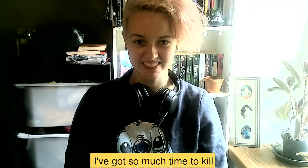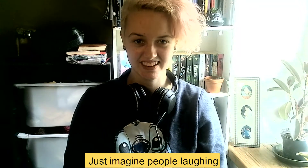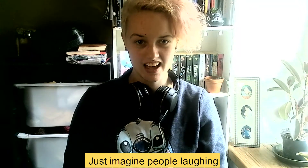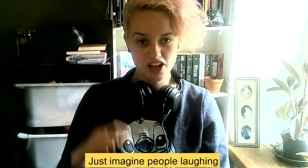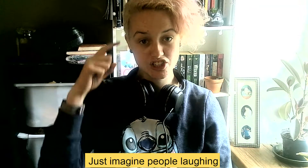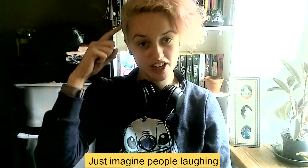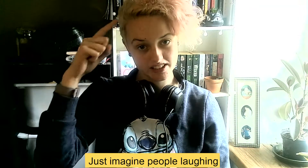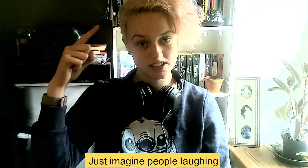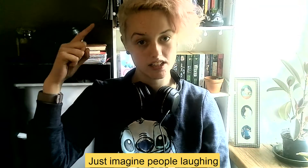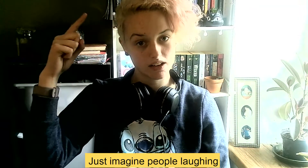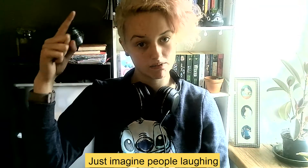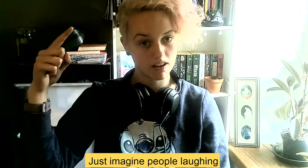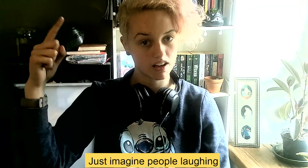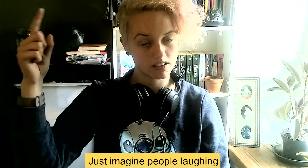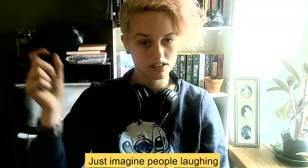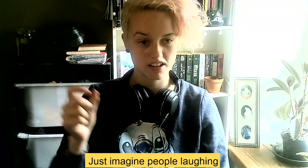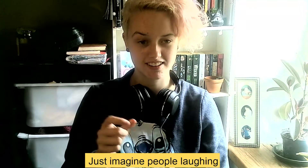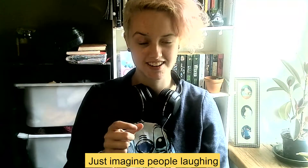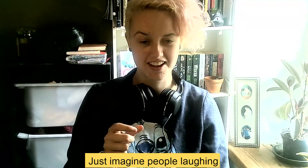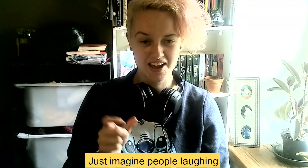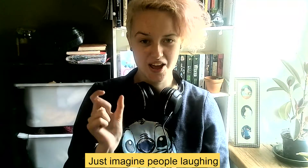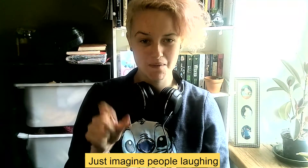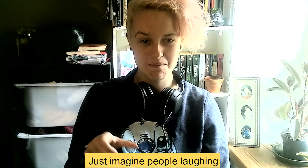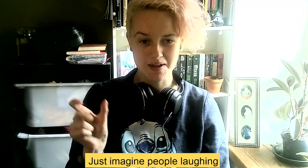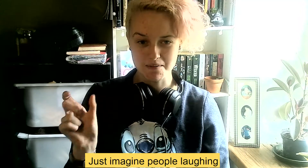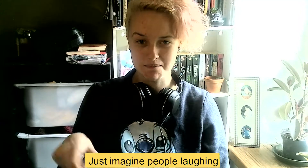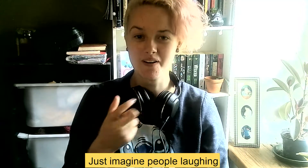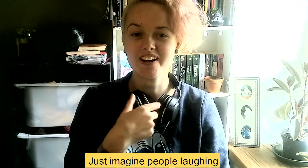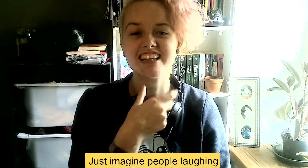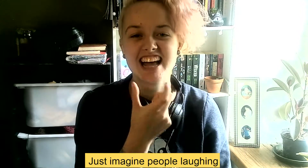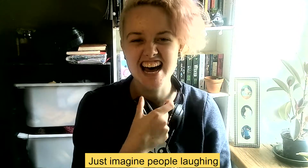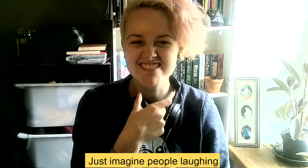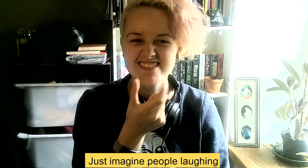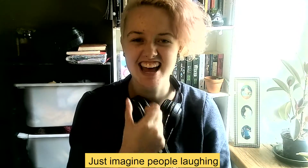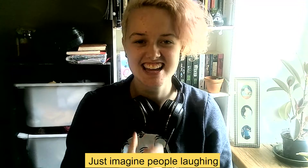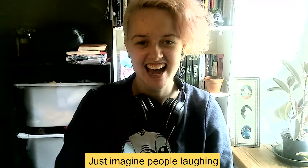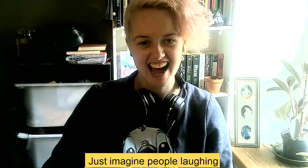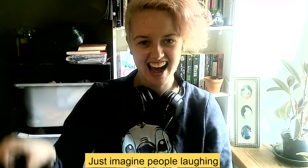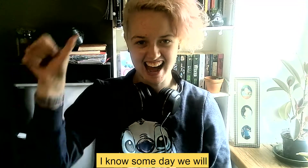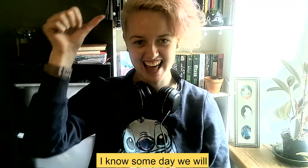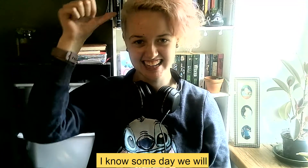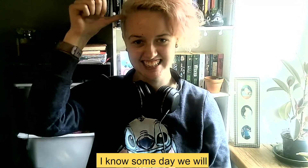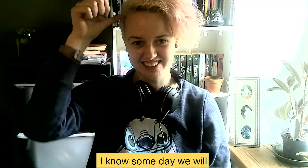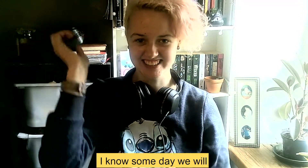Just imagine people laughin' and I know